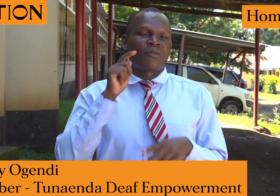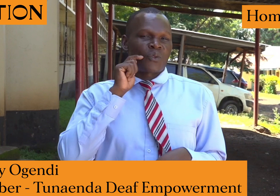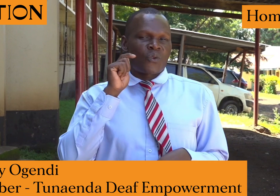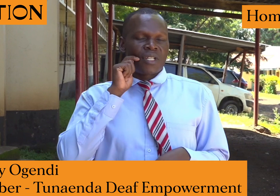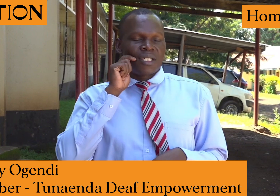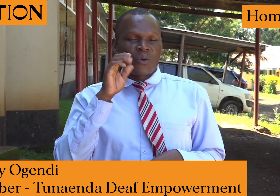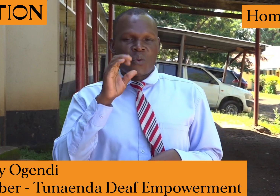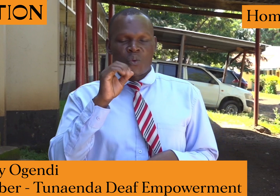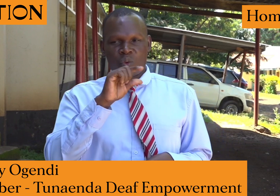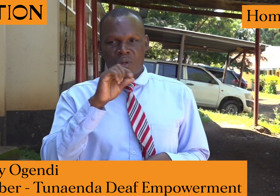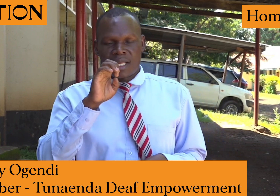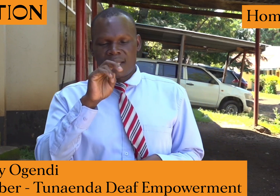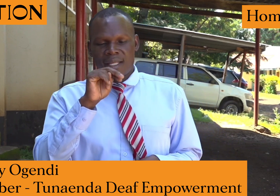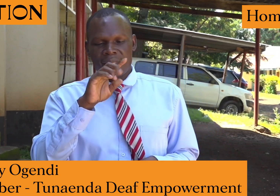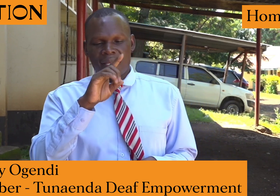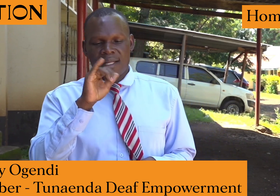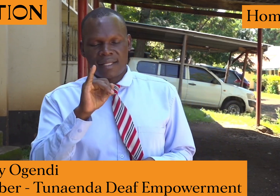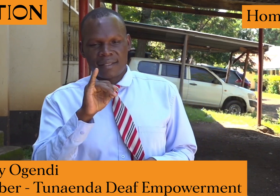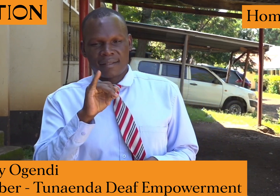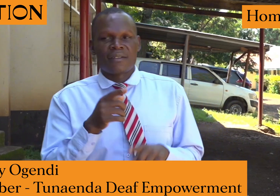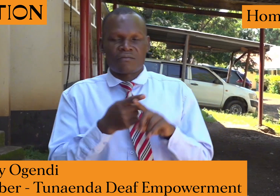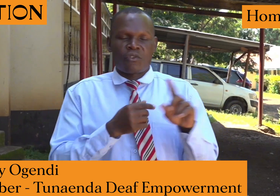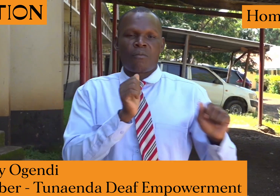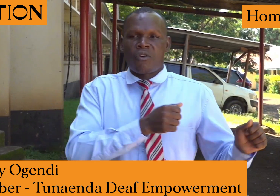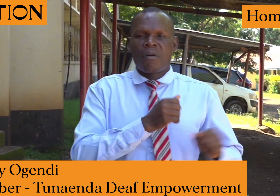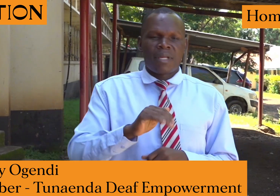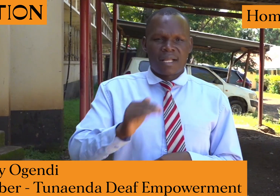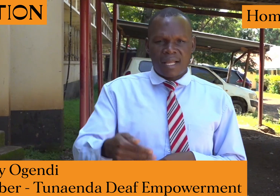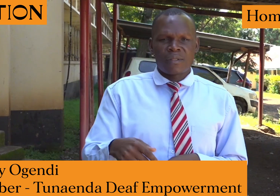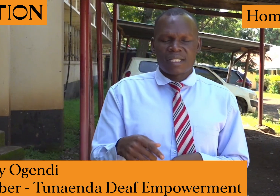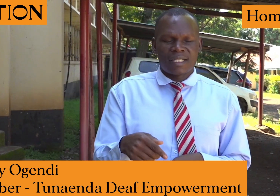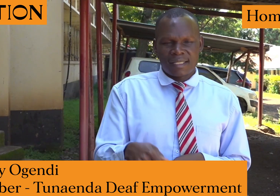My name is Tony Ogendi from Homabe town.